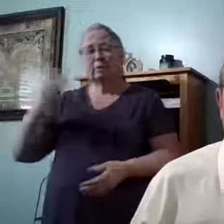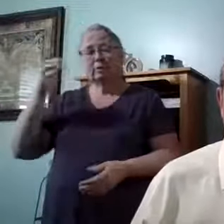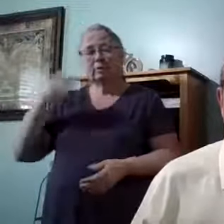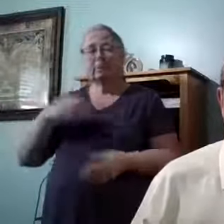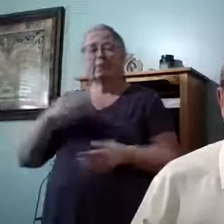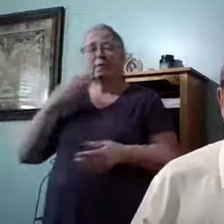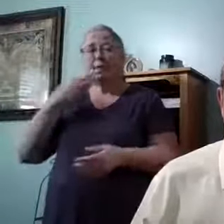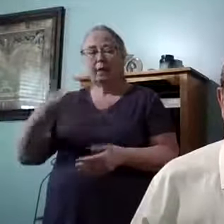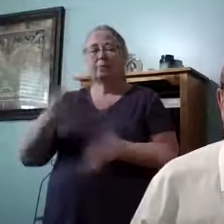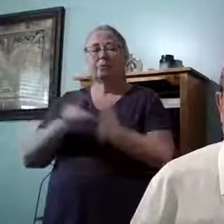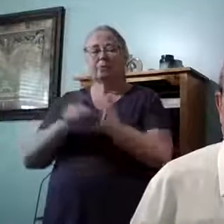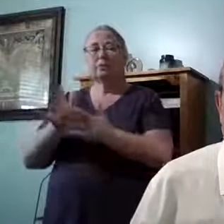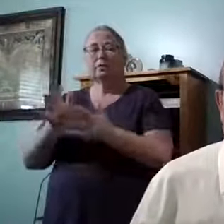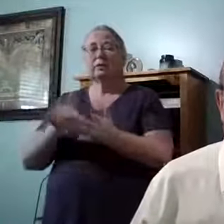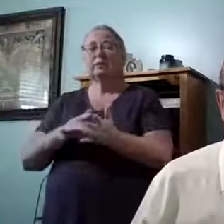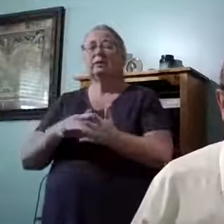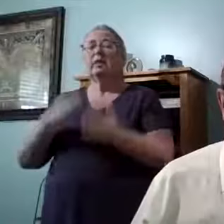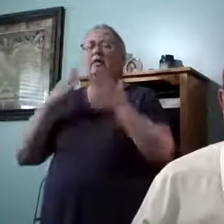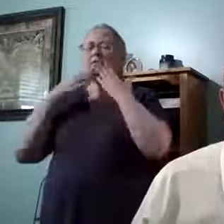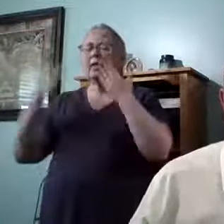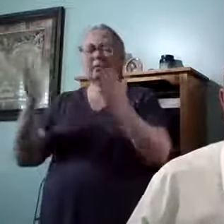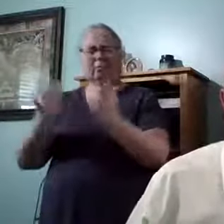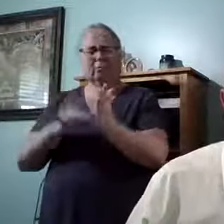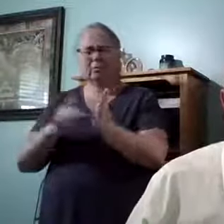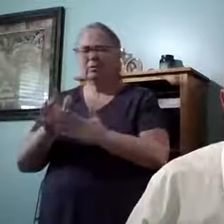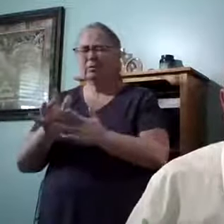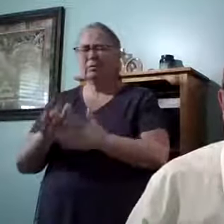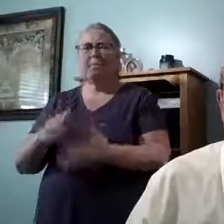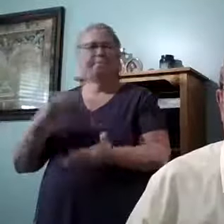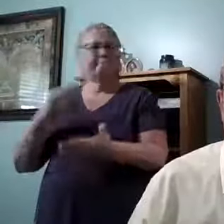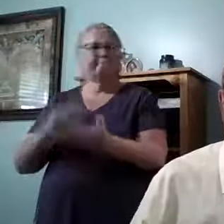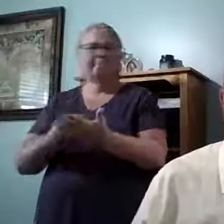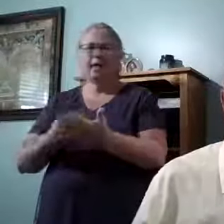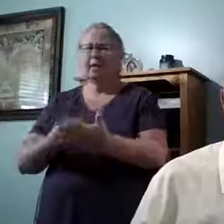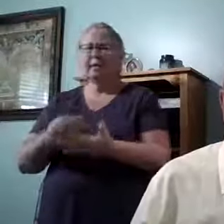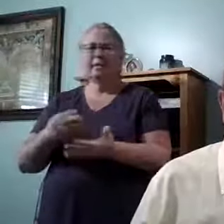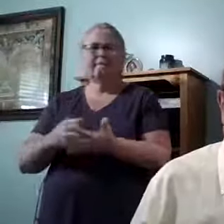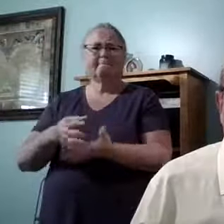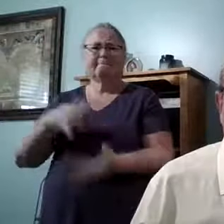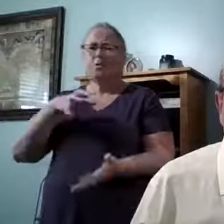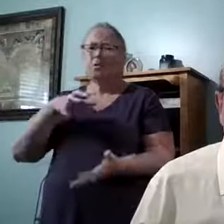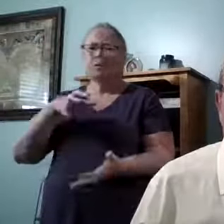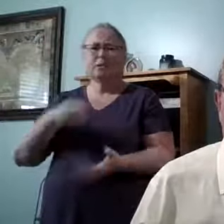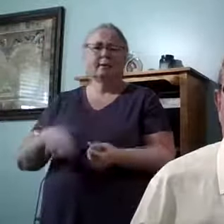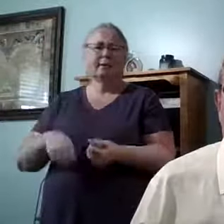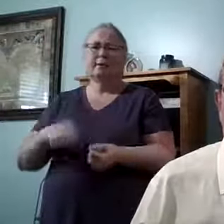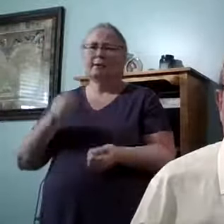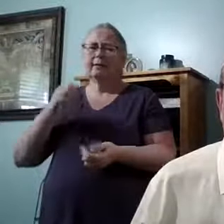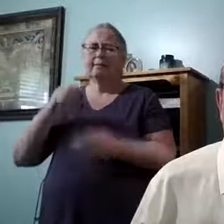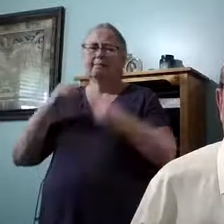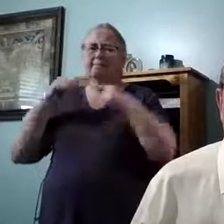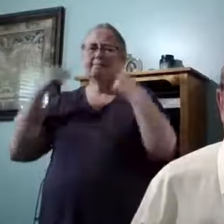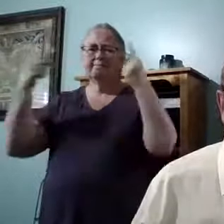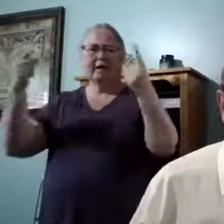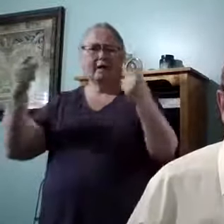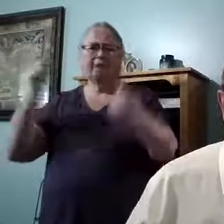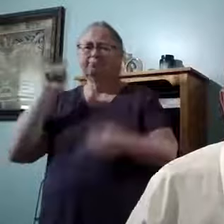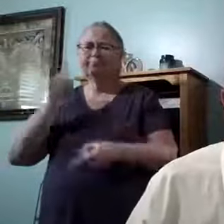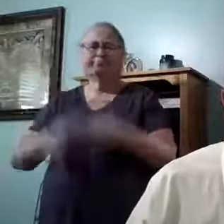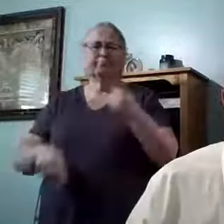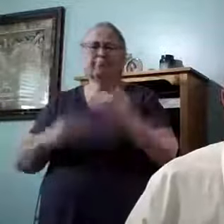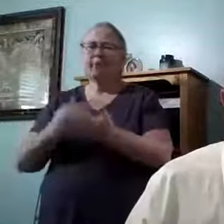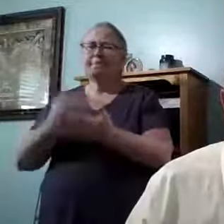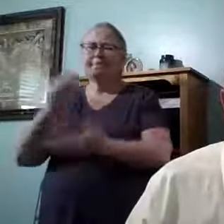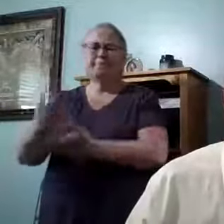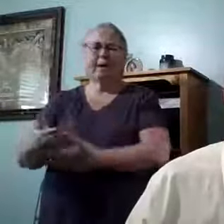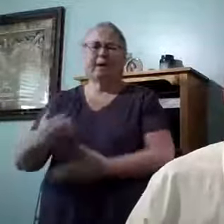Thank you, Jesus. Thank you, Jesus. Money, fortune, and fame cannot buy this kind of peace I'm talking about.